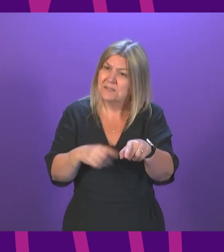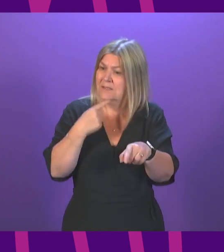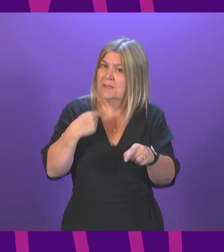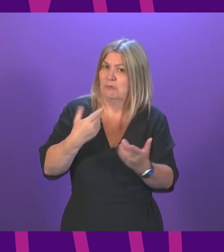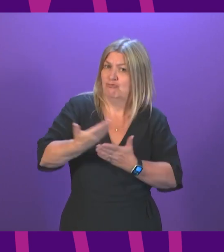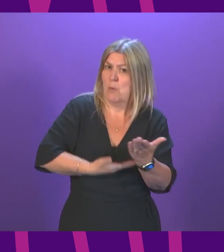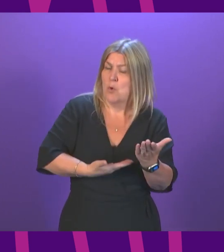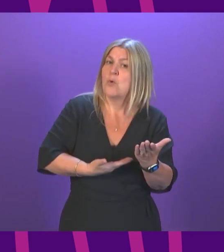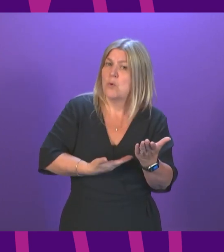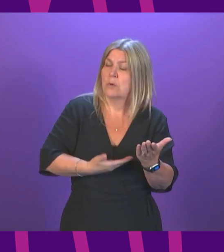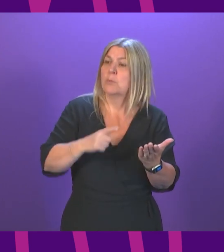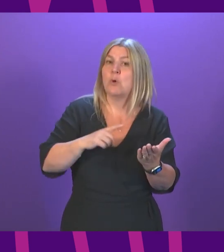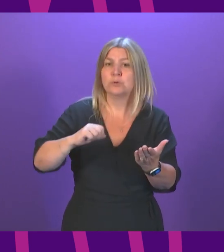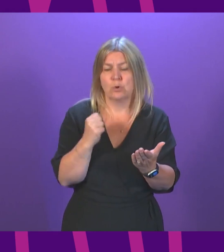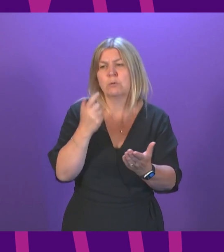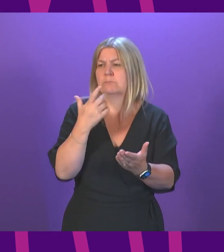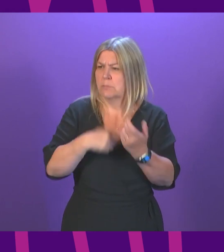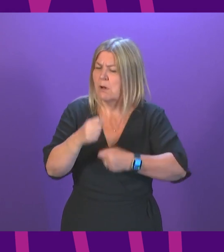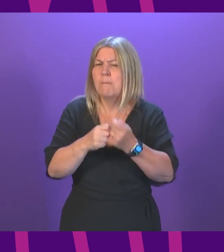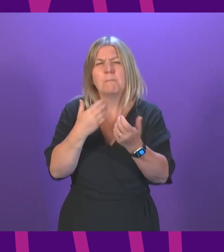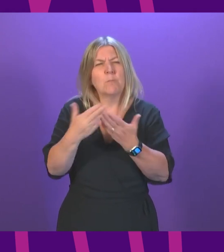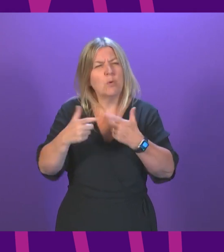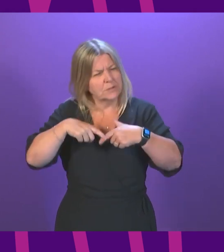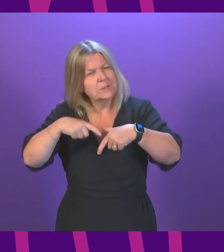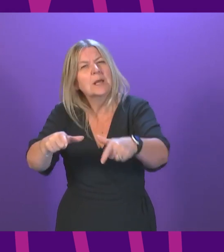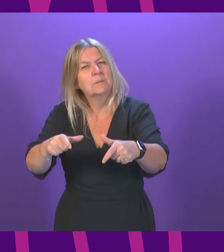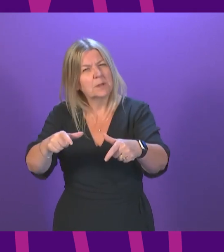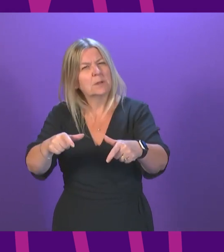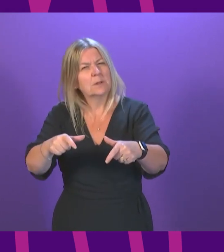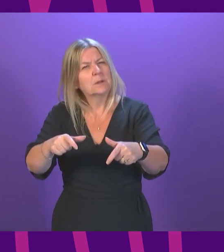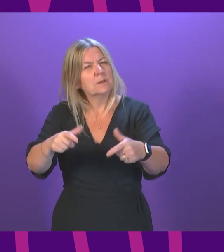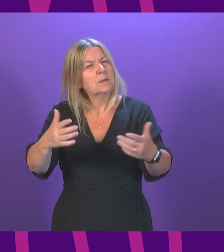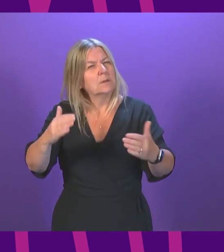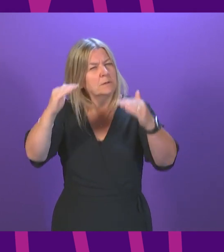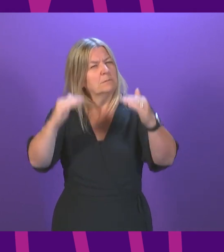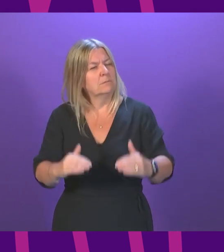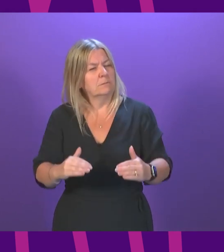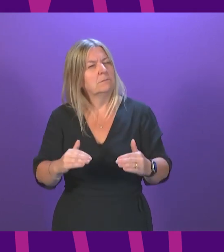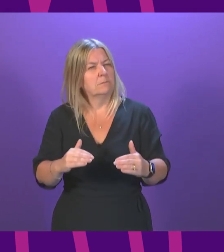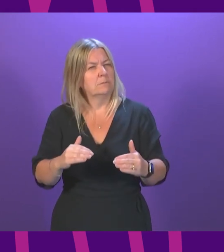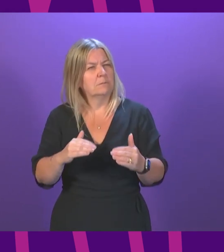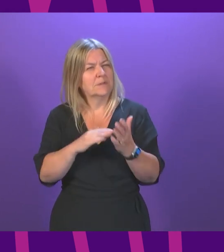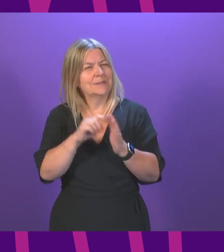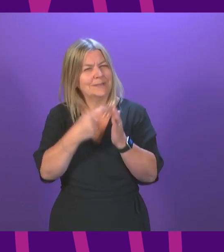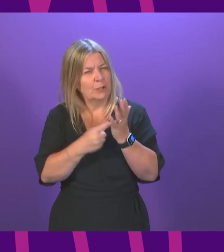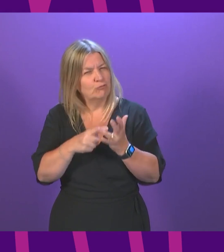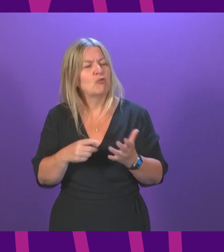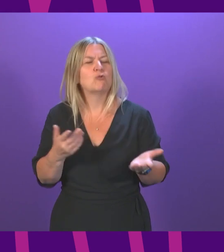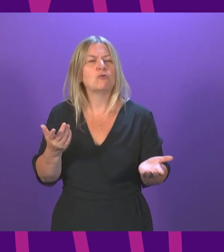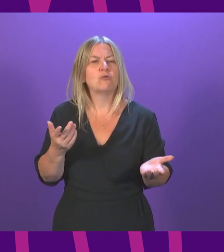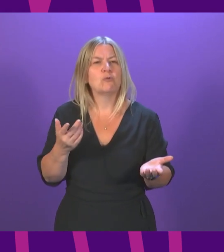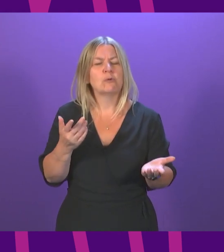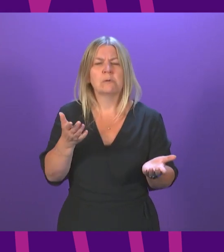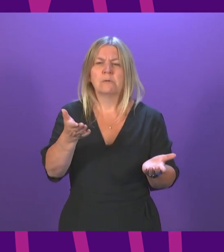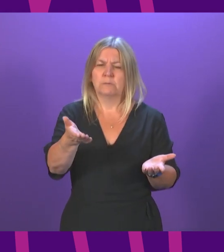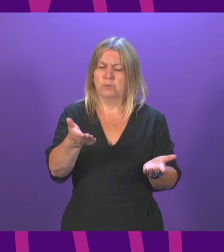much more sustainable as a country and as a society. We all have a duty to do that, but companies certainly do, and destroying things in the way that has